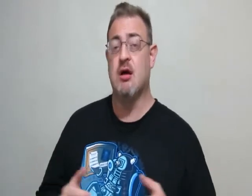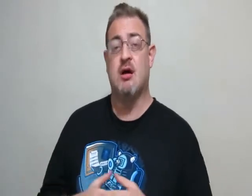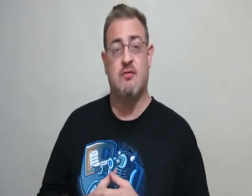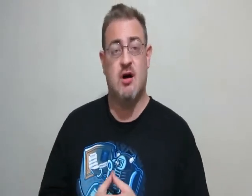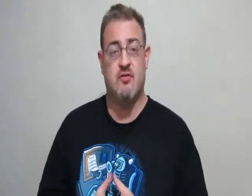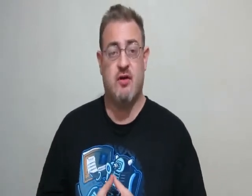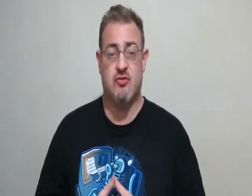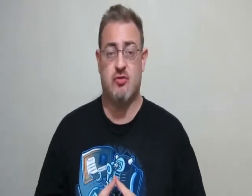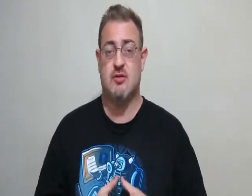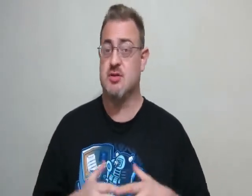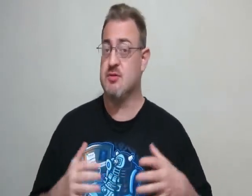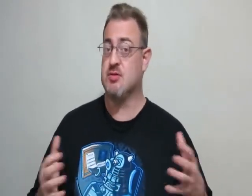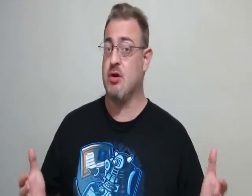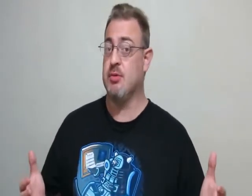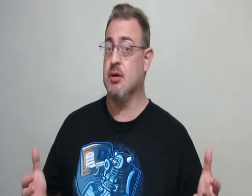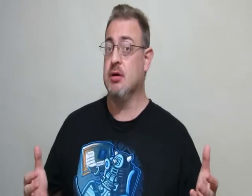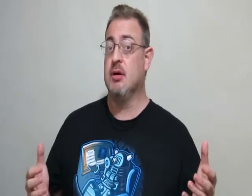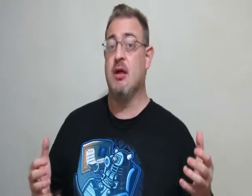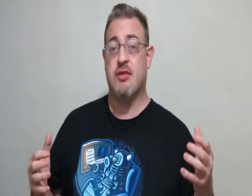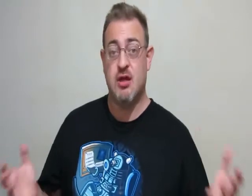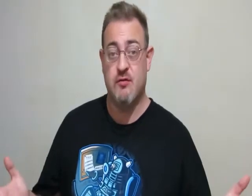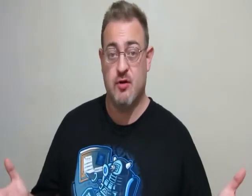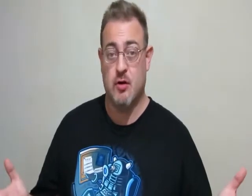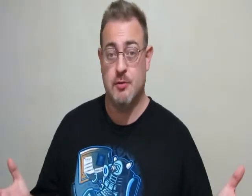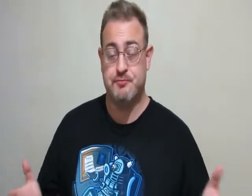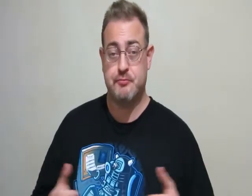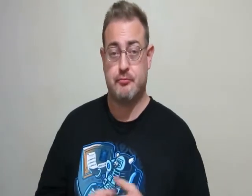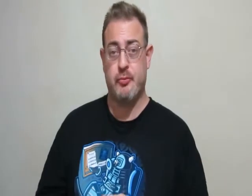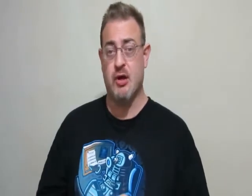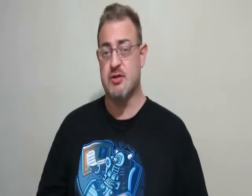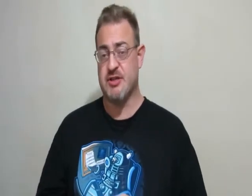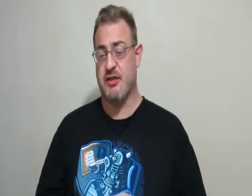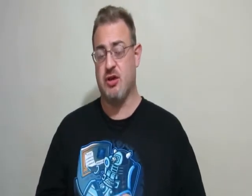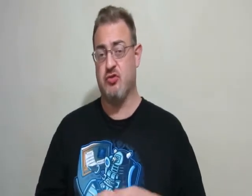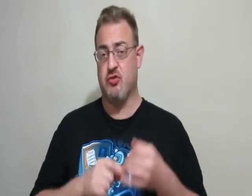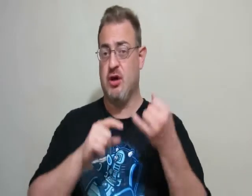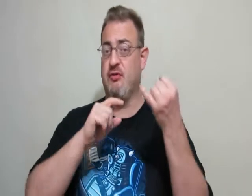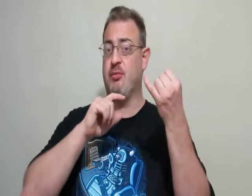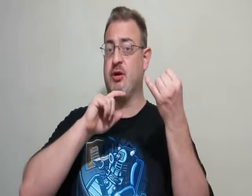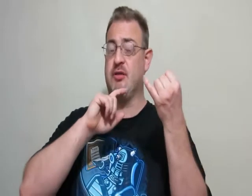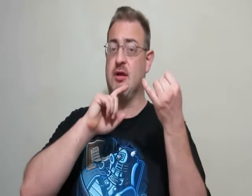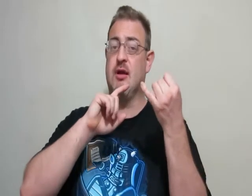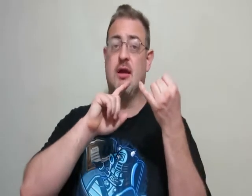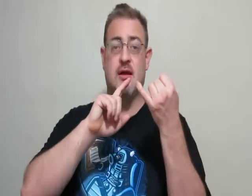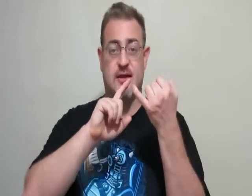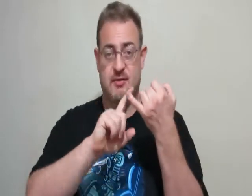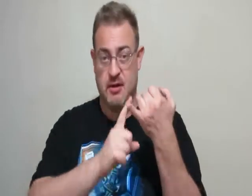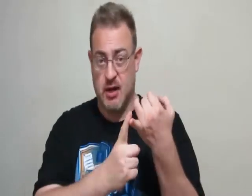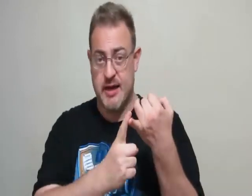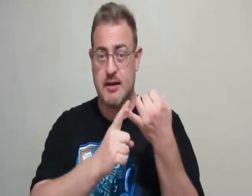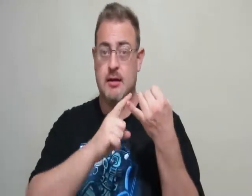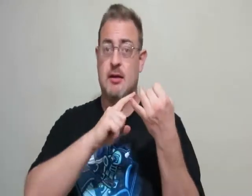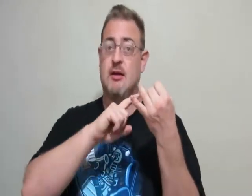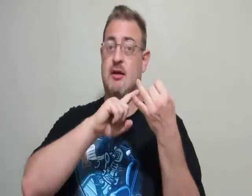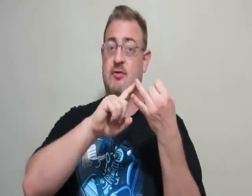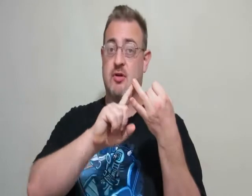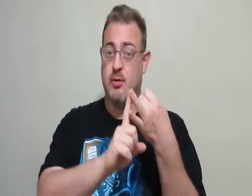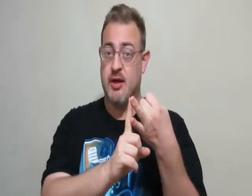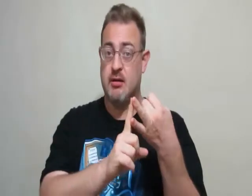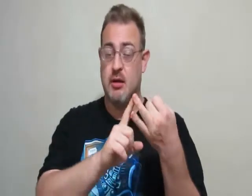500 subscriber thank you video. I want to say thank you to everybody that left a like, left a comment,